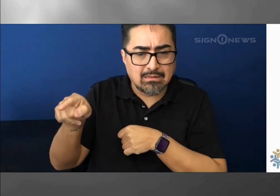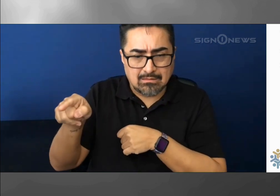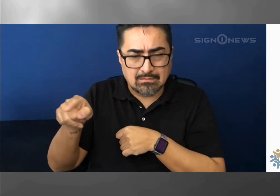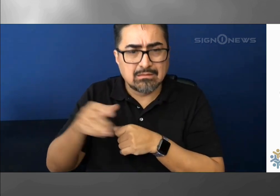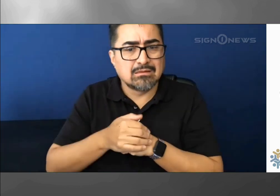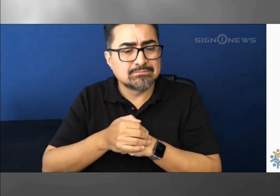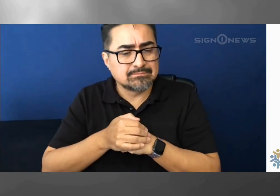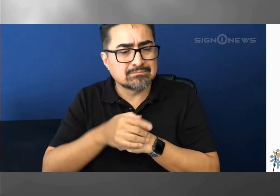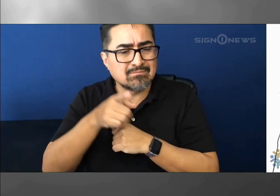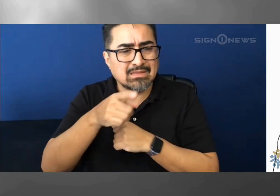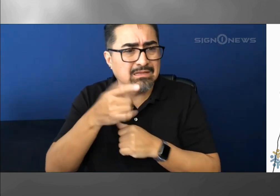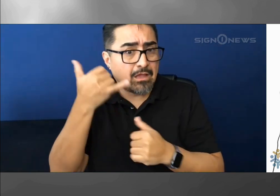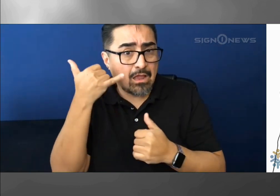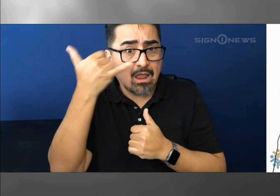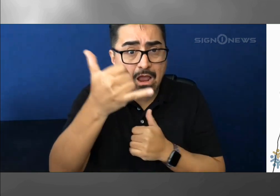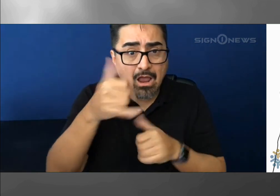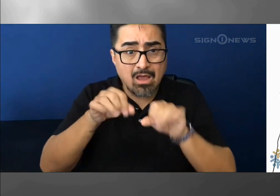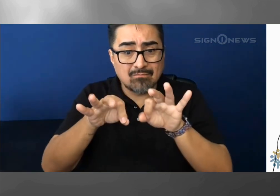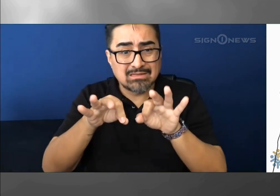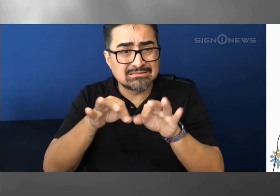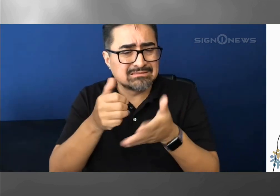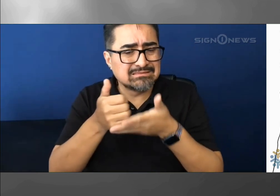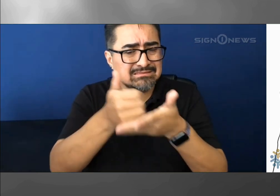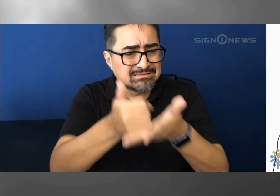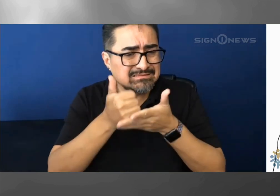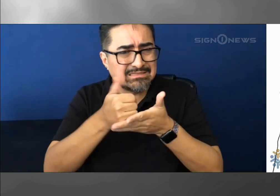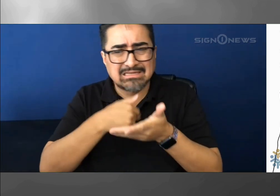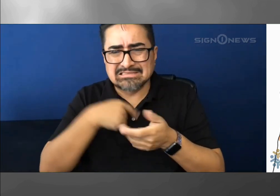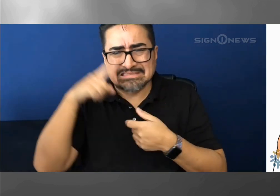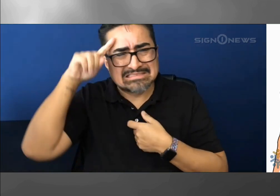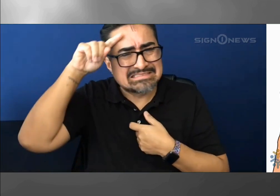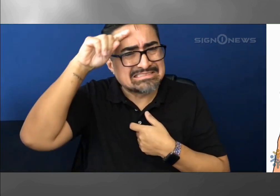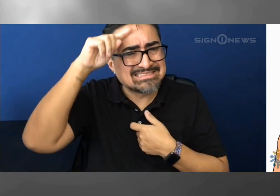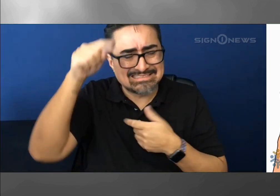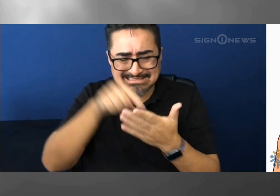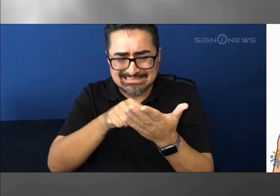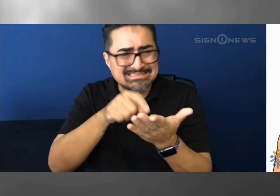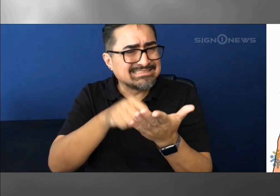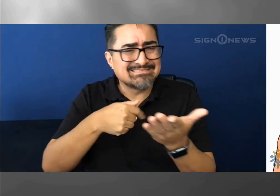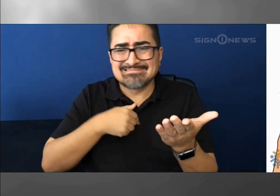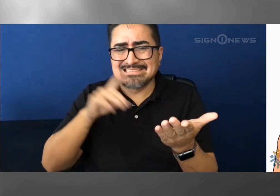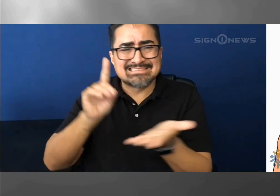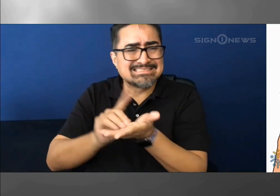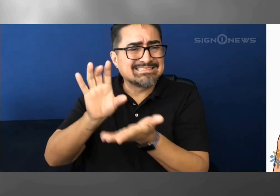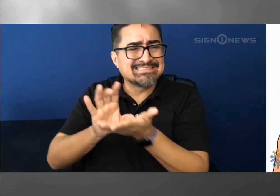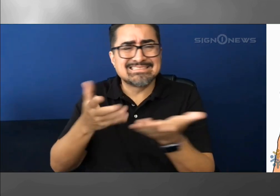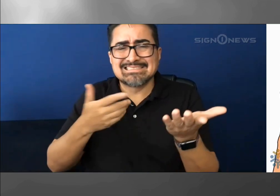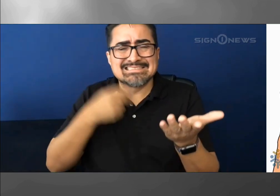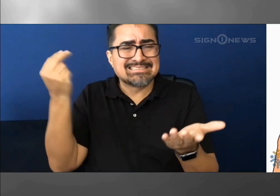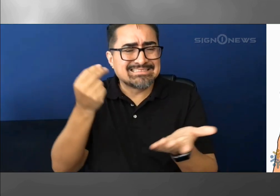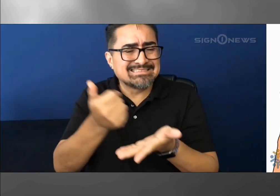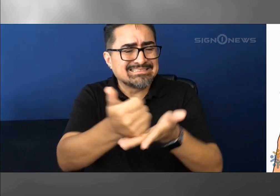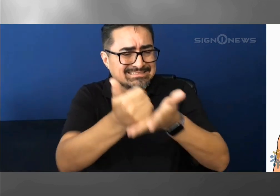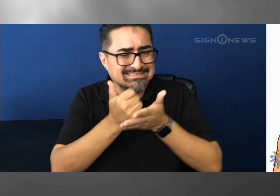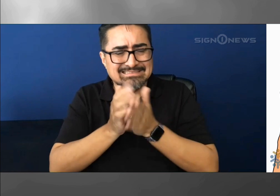U.S. ID card with photo. A valid tribal ID card with photo.